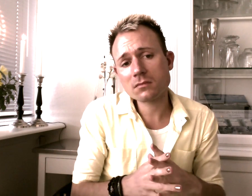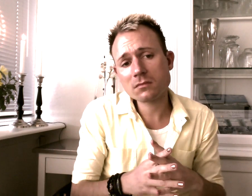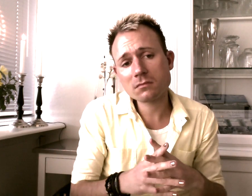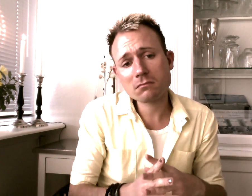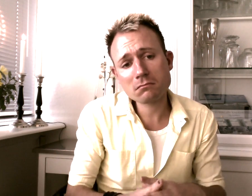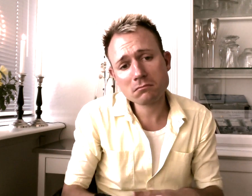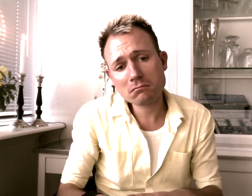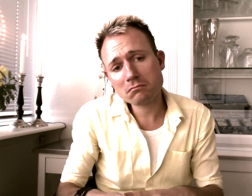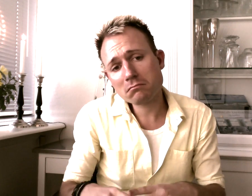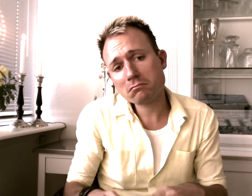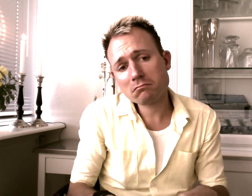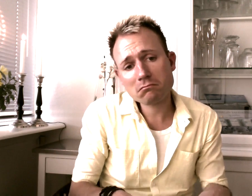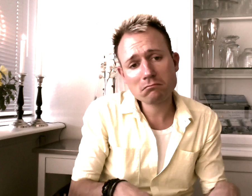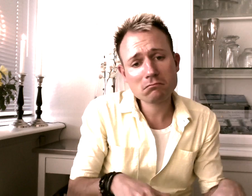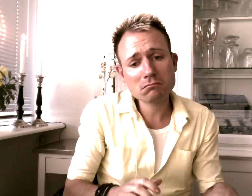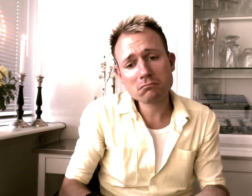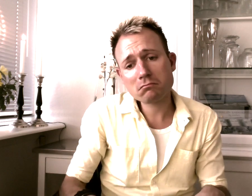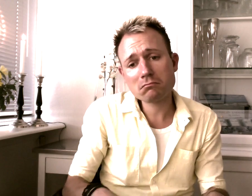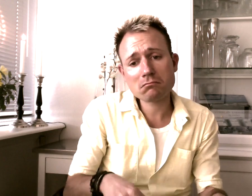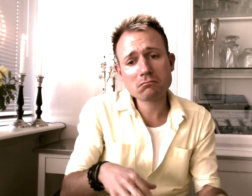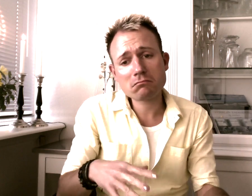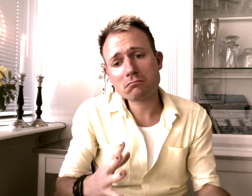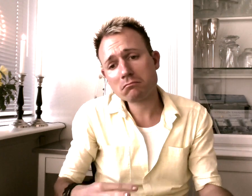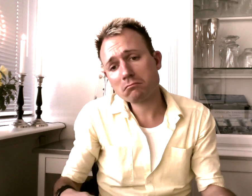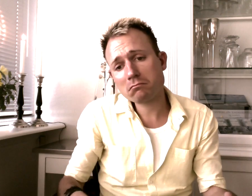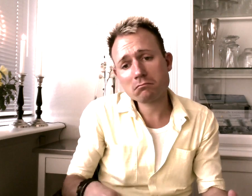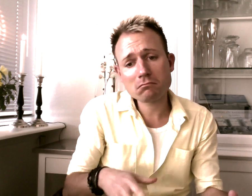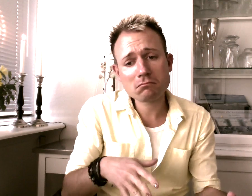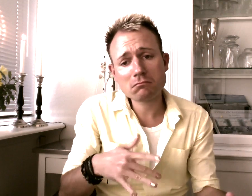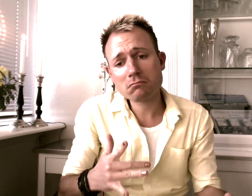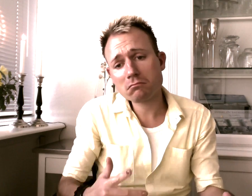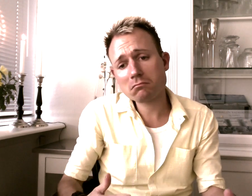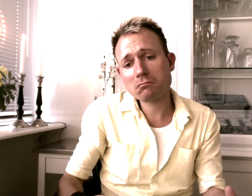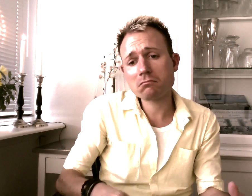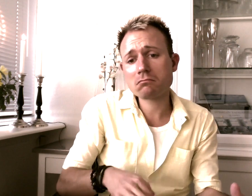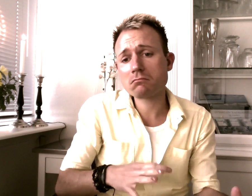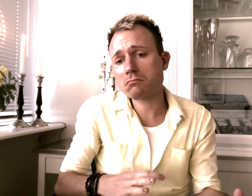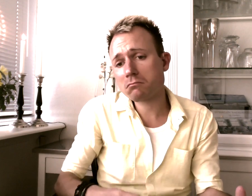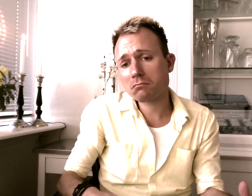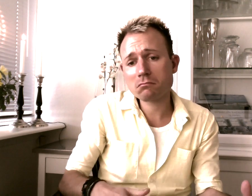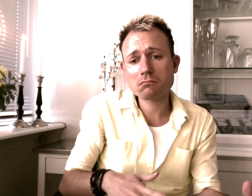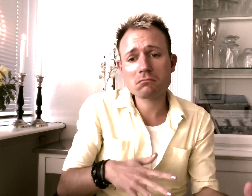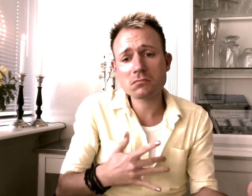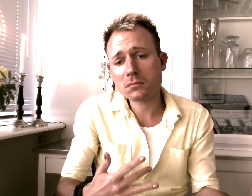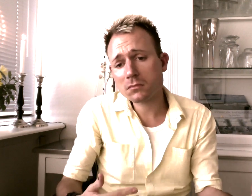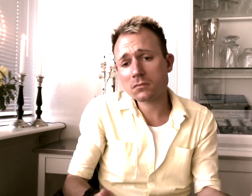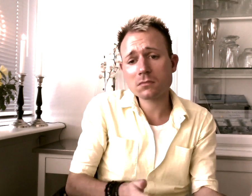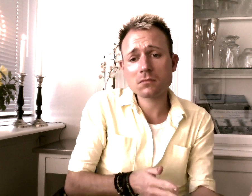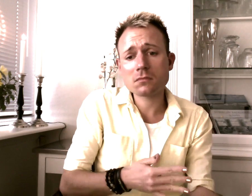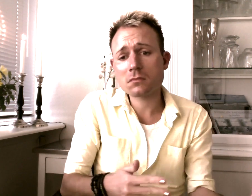Come on still to Why I you